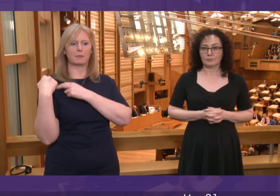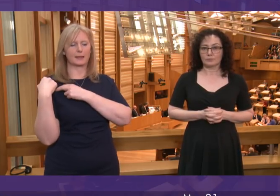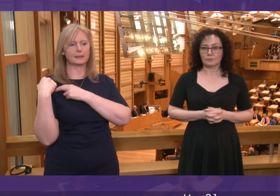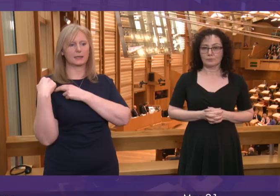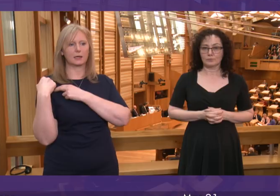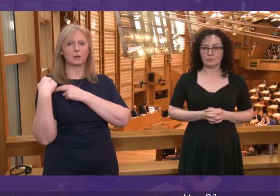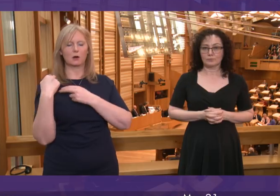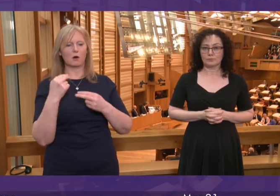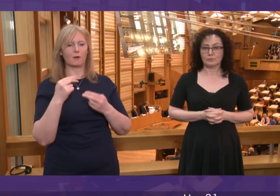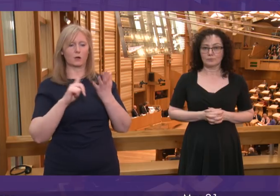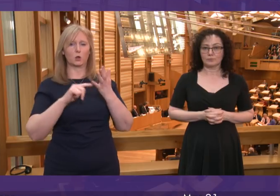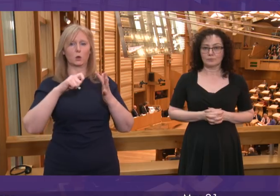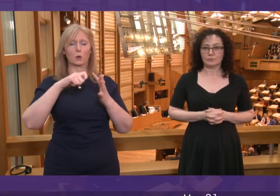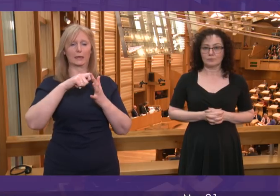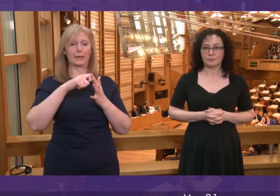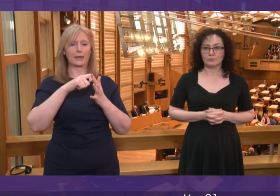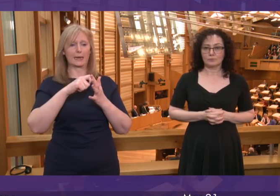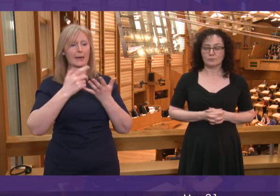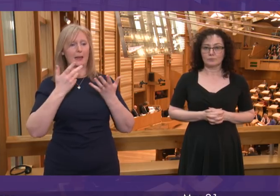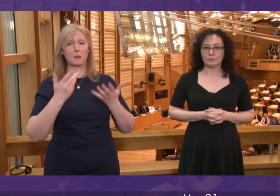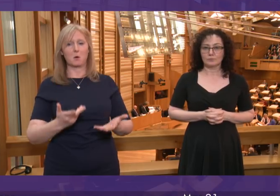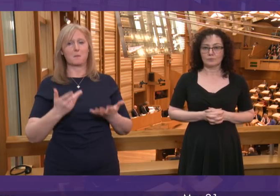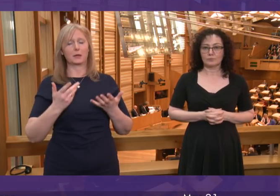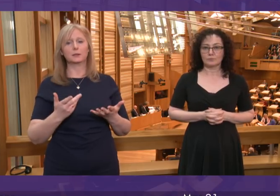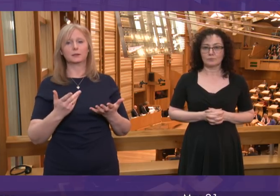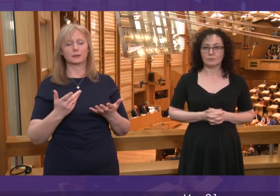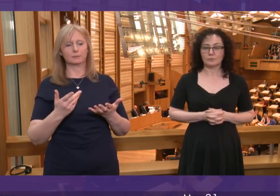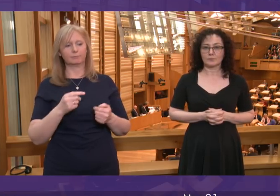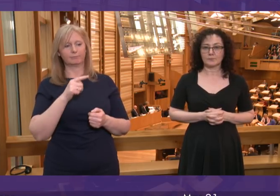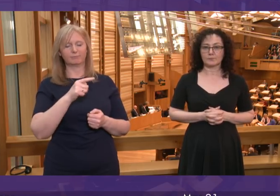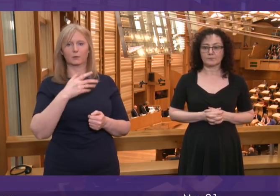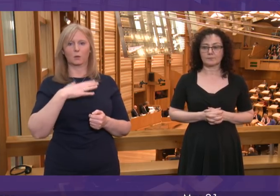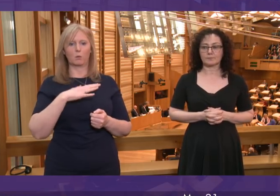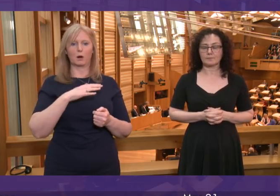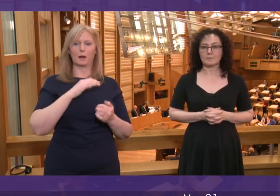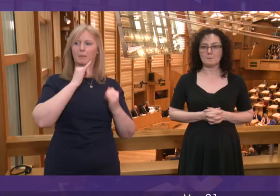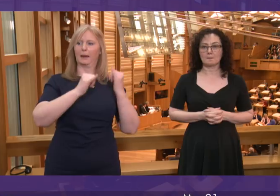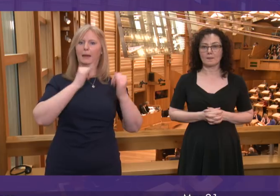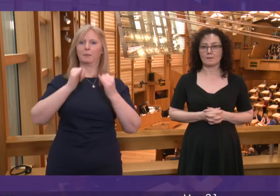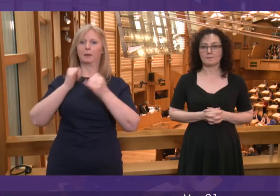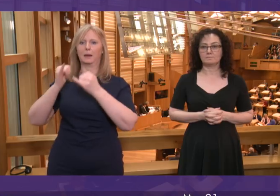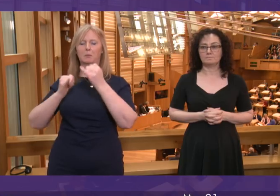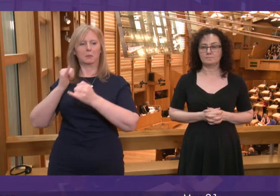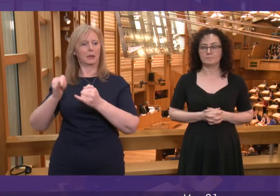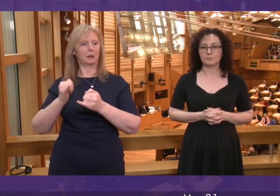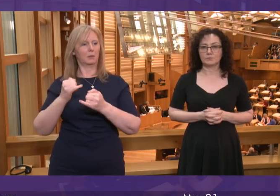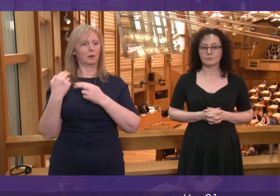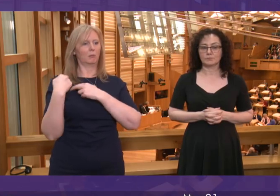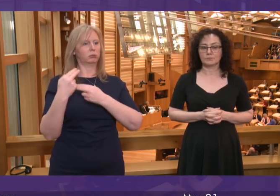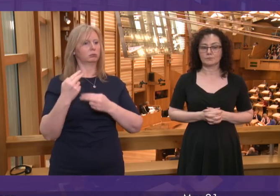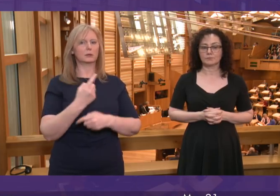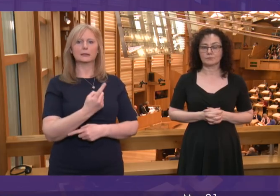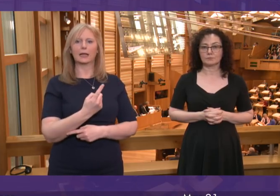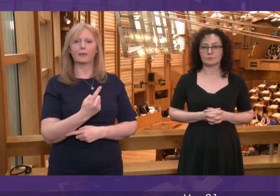that the UK is in right now. She wanted to blame everybody except herself and yet I think most people